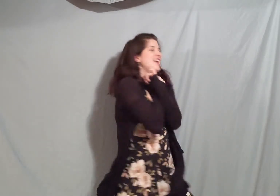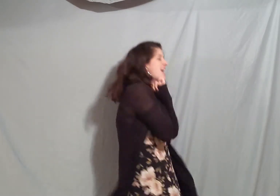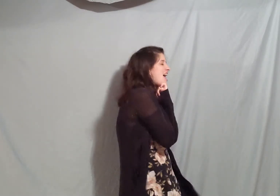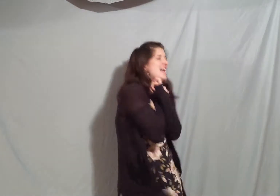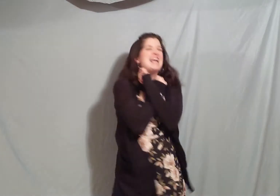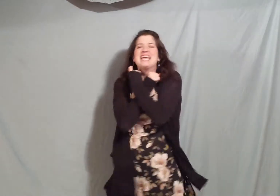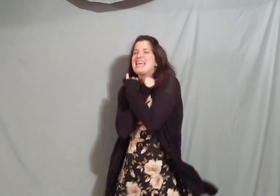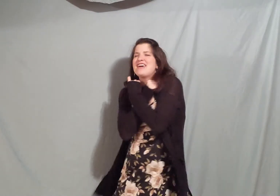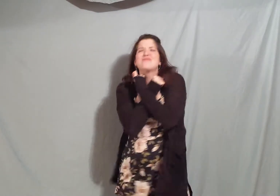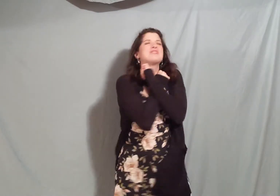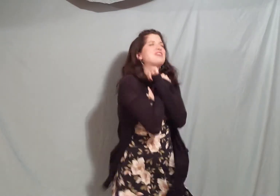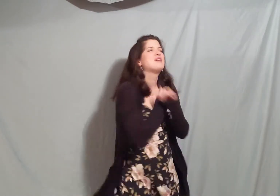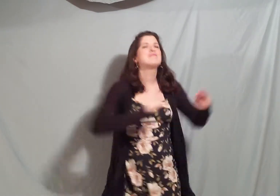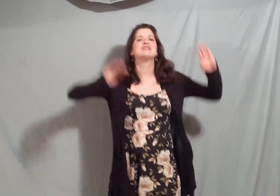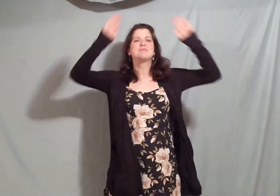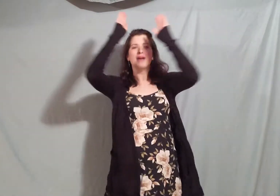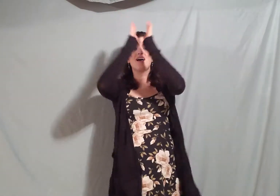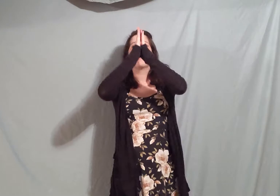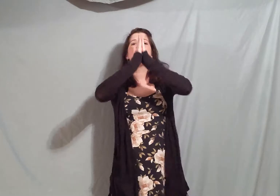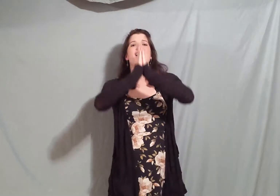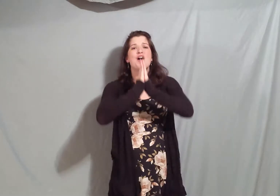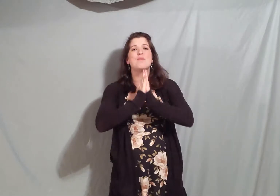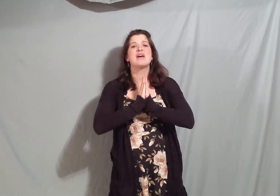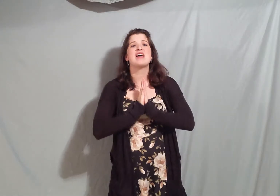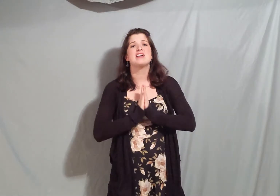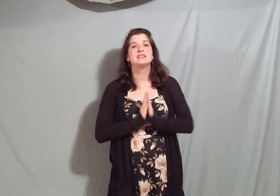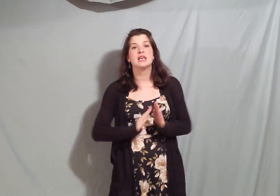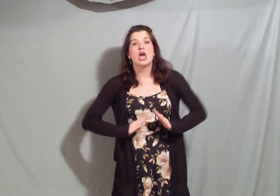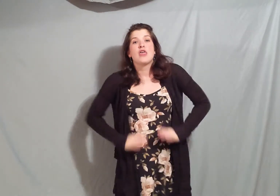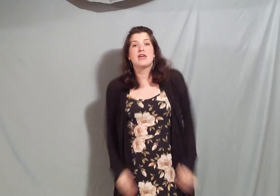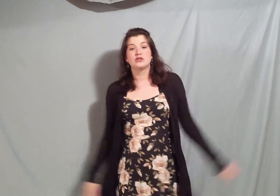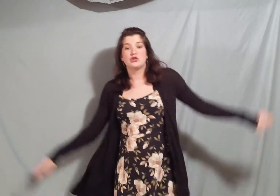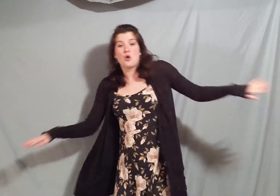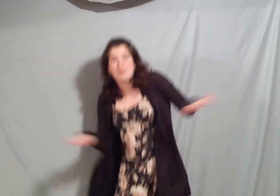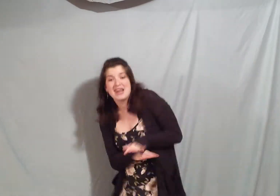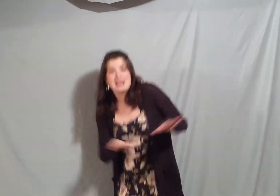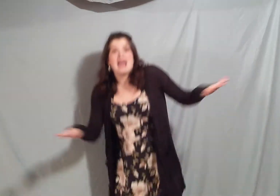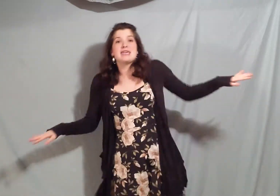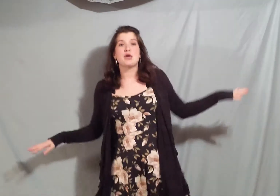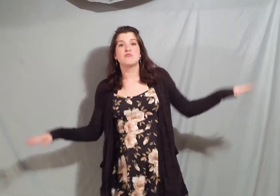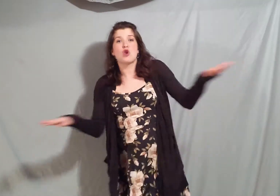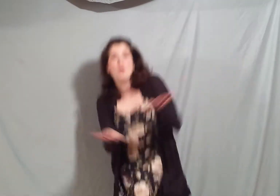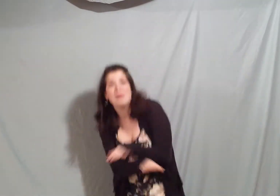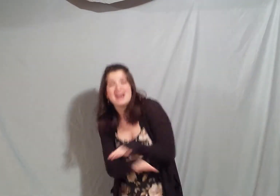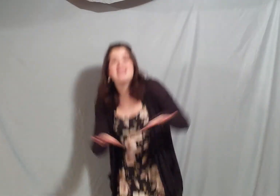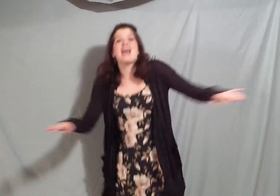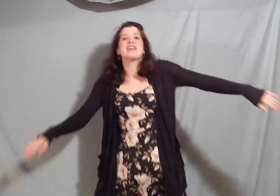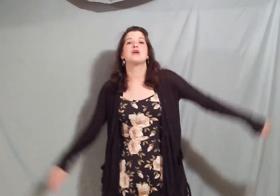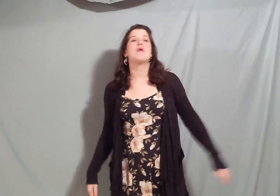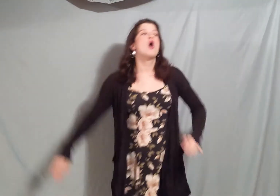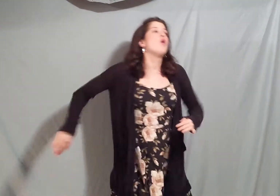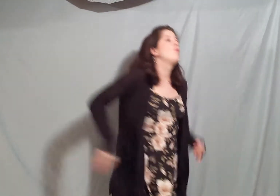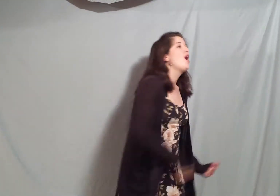He will keep his promise There's nobody like him Nobody like him Oh,